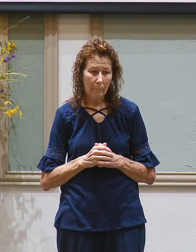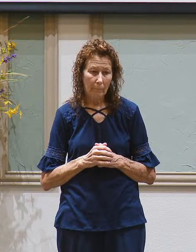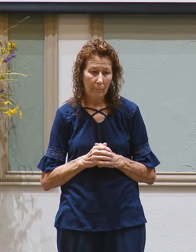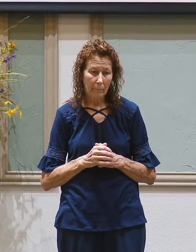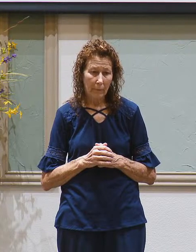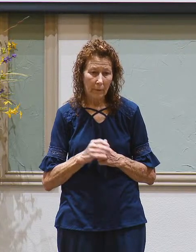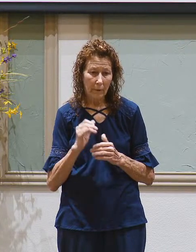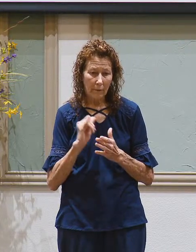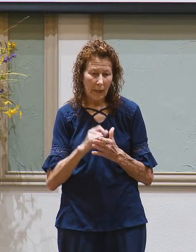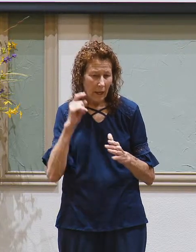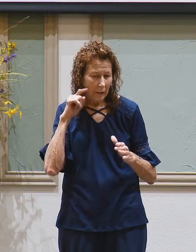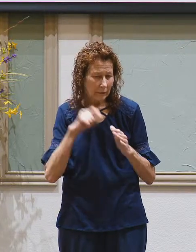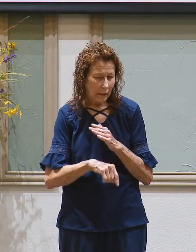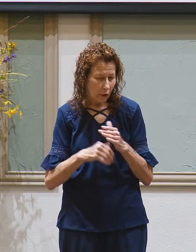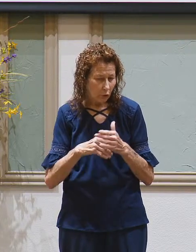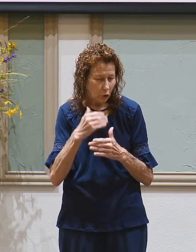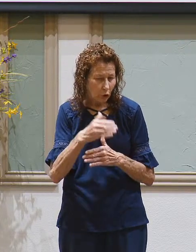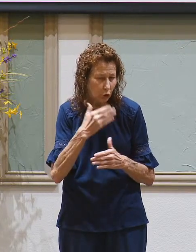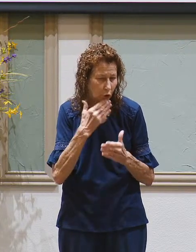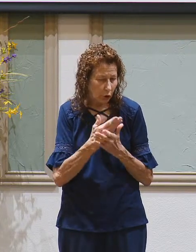that sounds too good to be true.